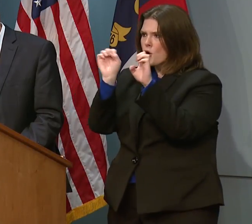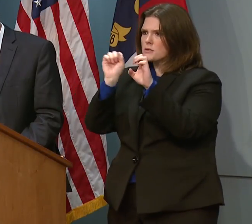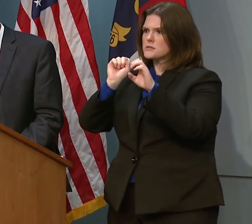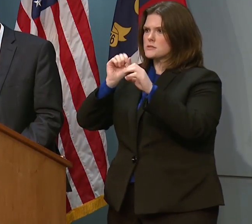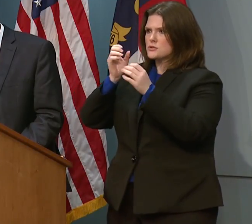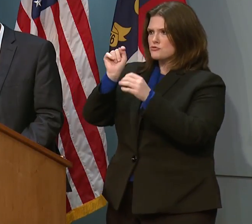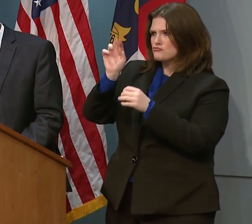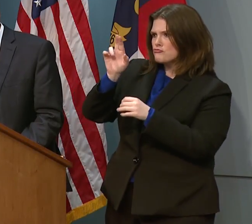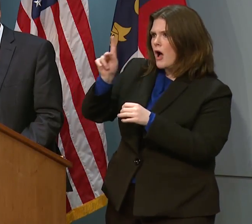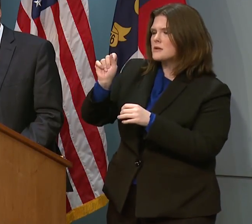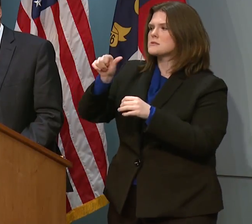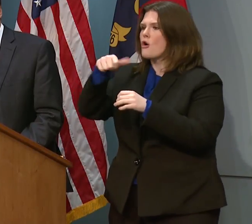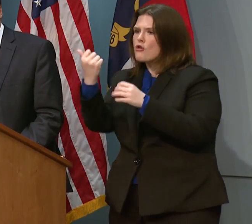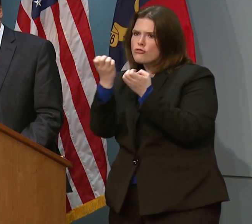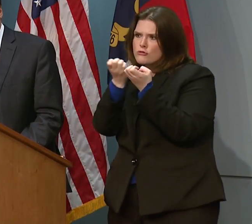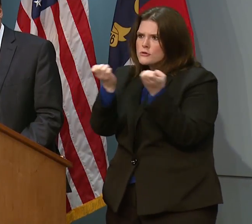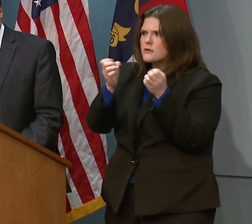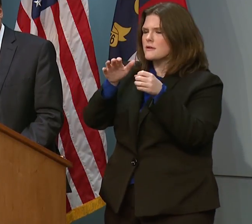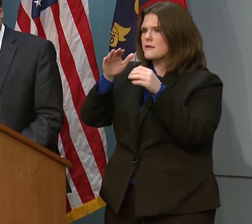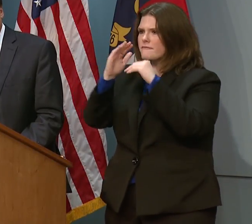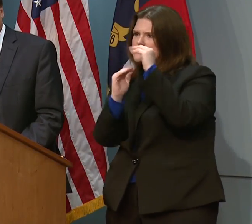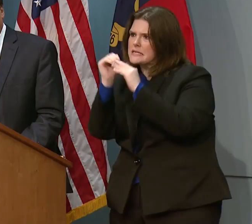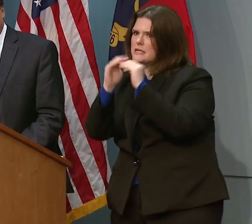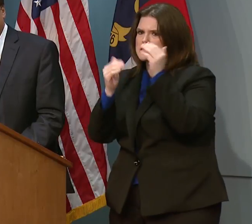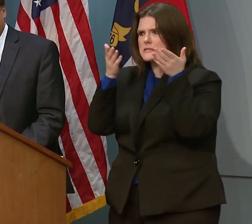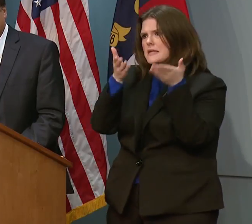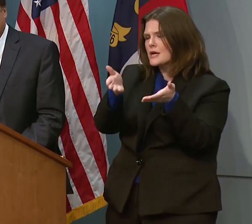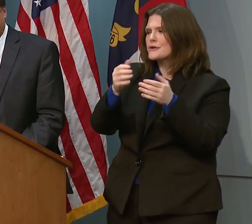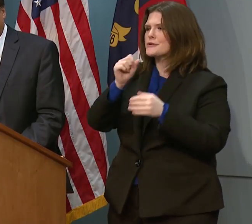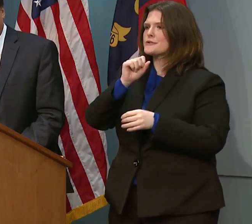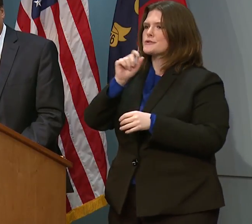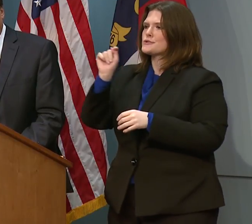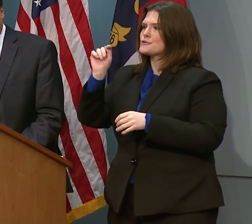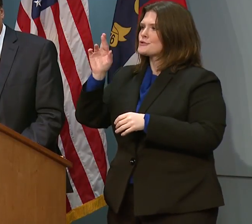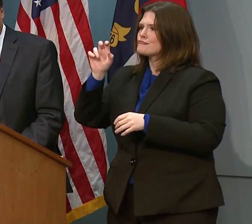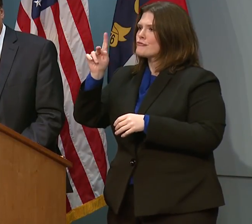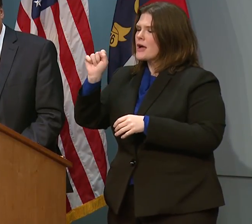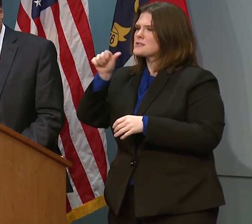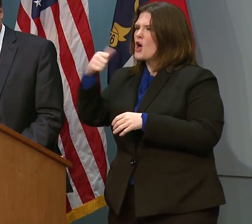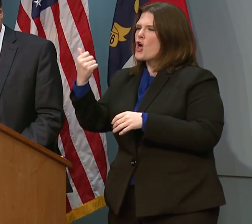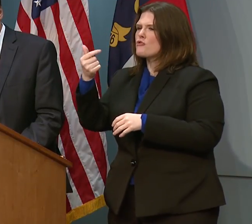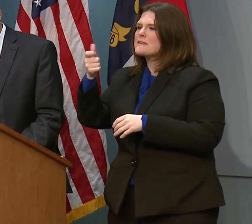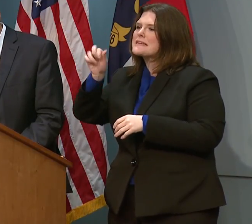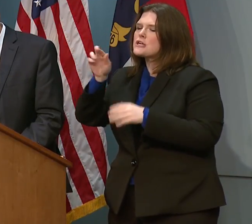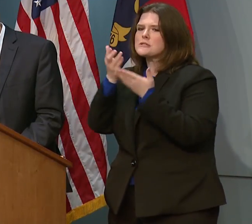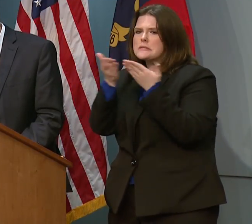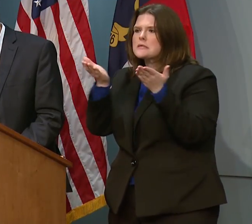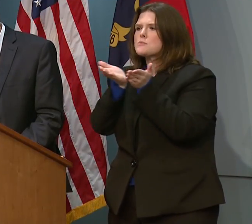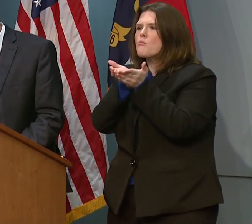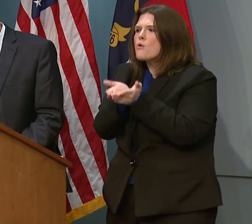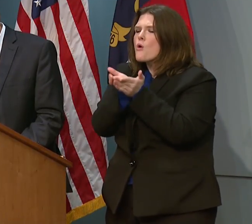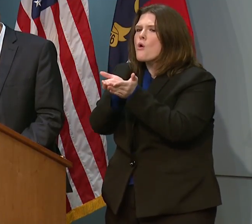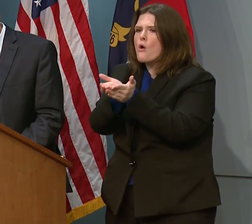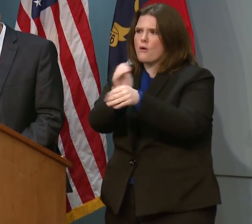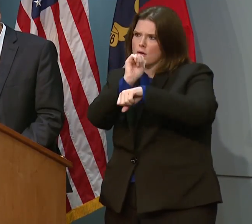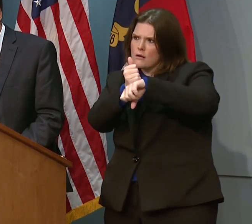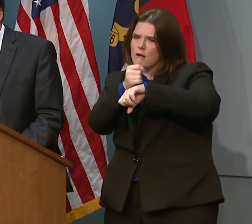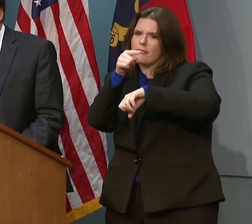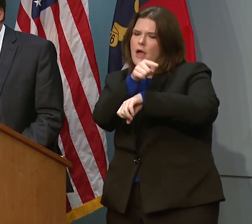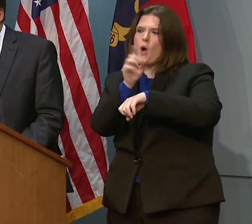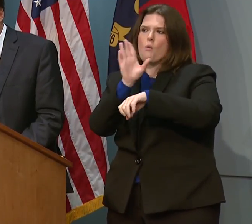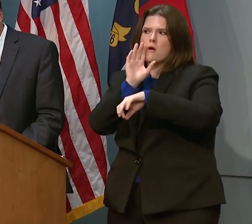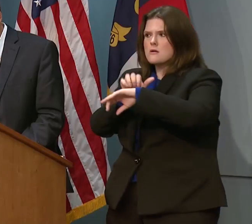other facilities. Those facilities or those trucks and other gear and boats are going to